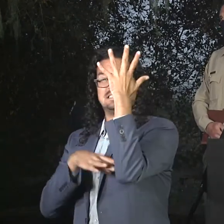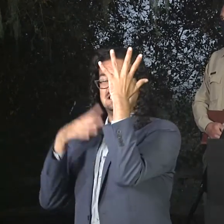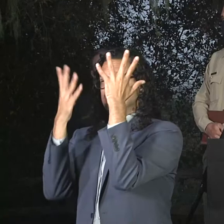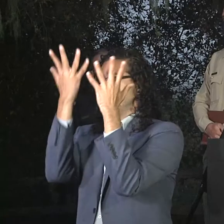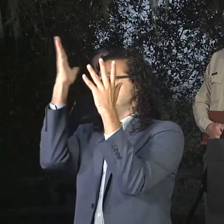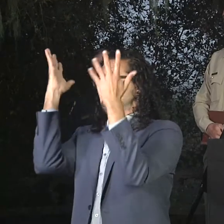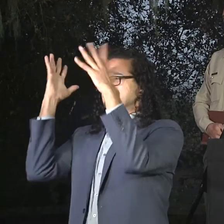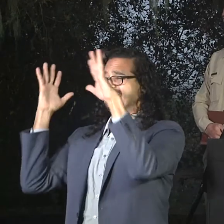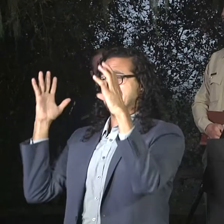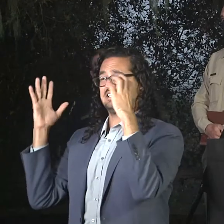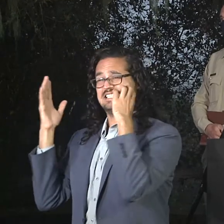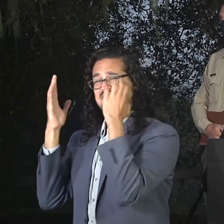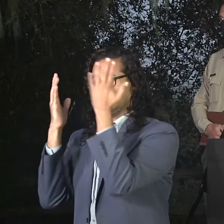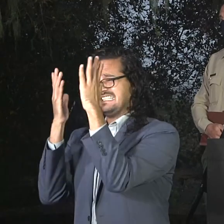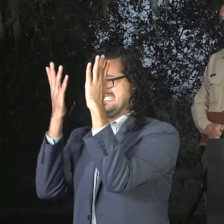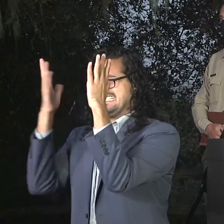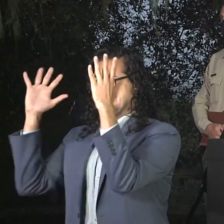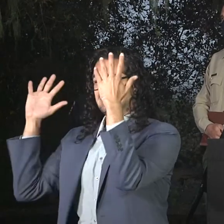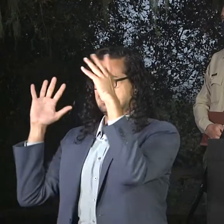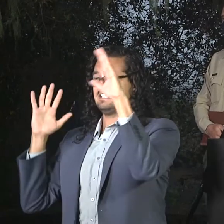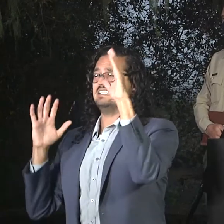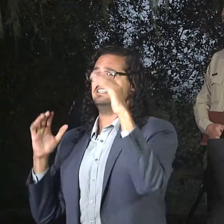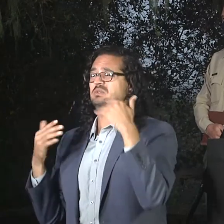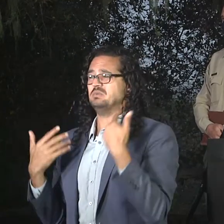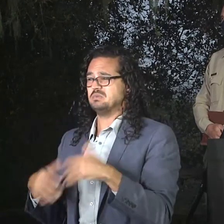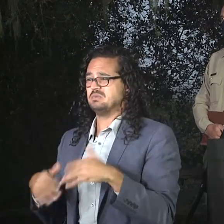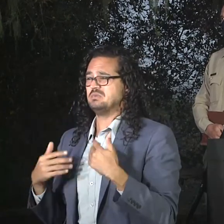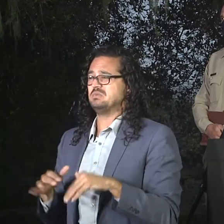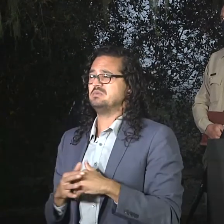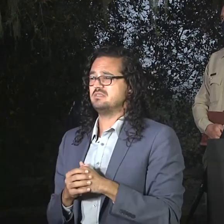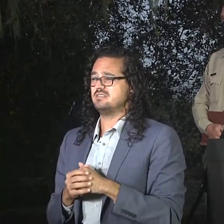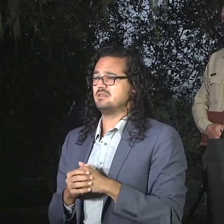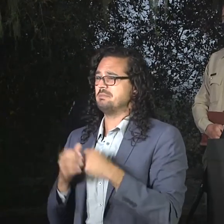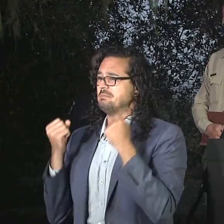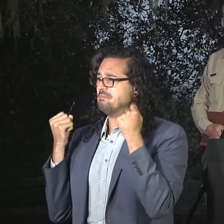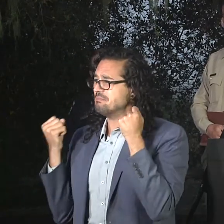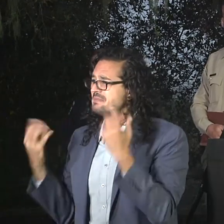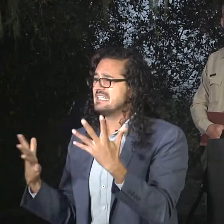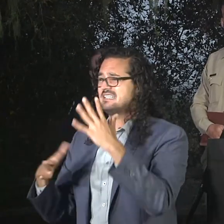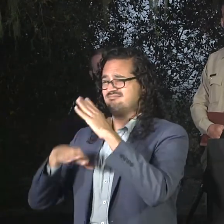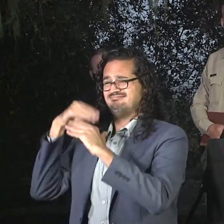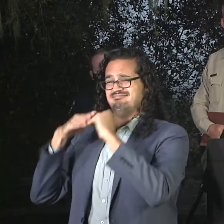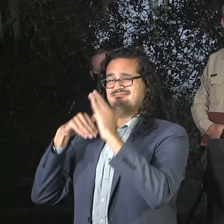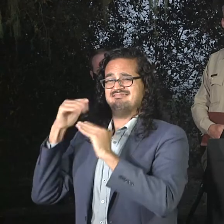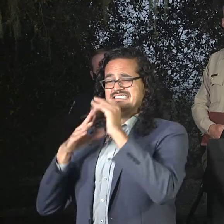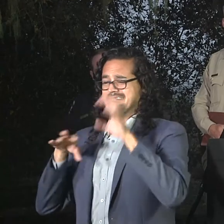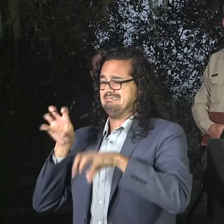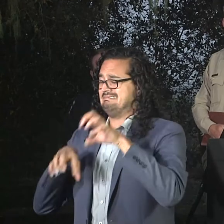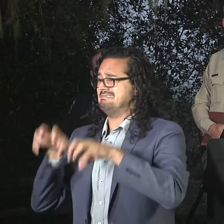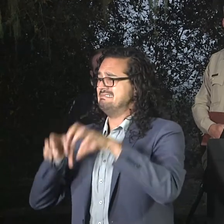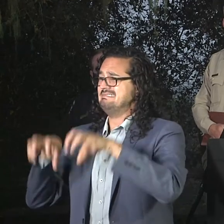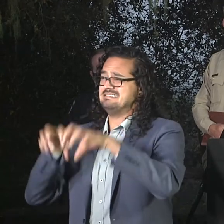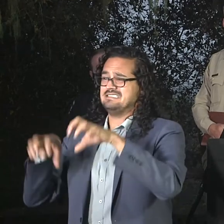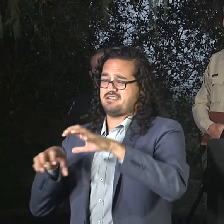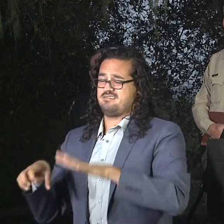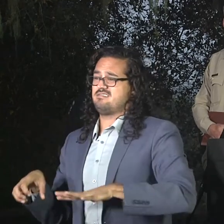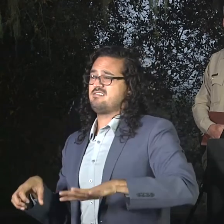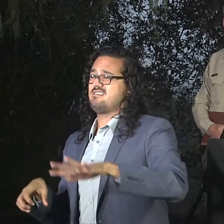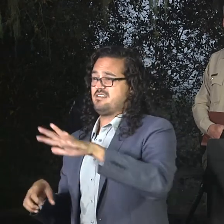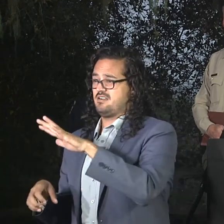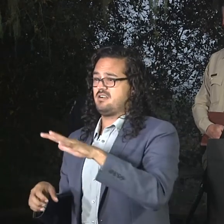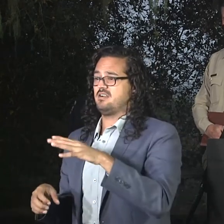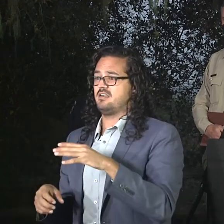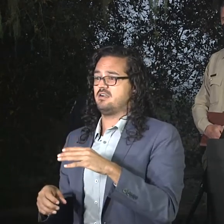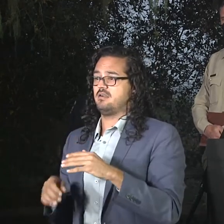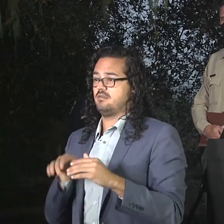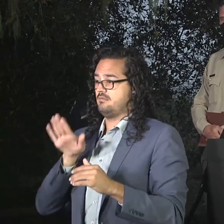in and amongst that area, some on some very precarious areas that have been built. So, it makes it a challenge in order